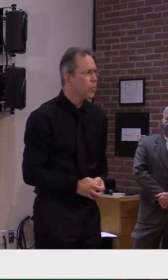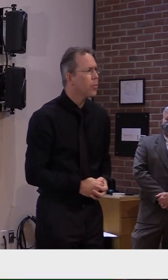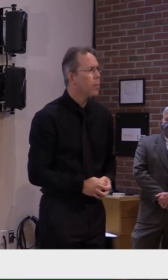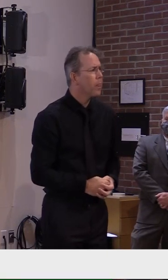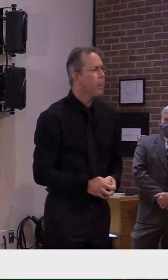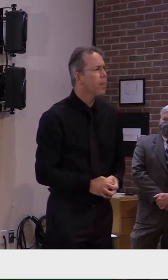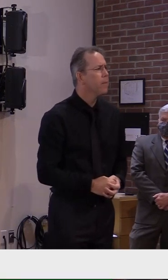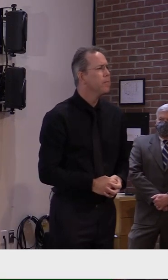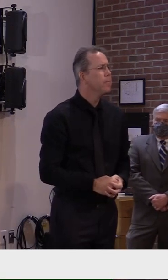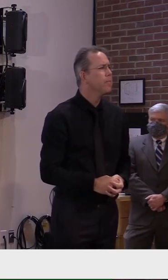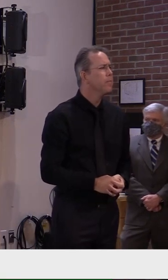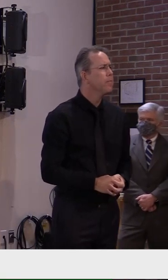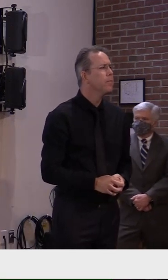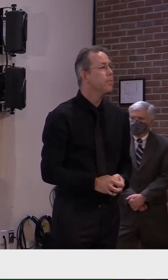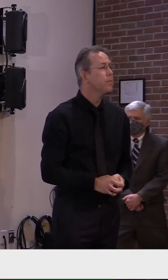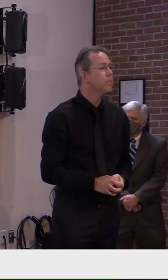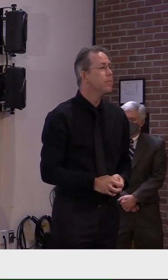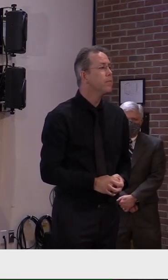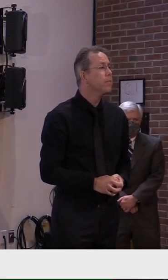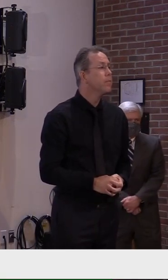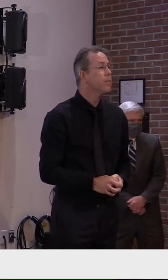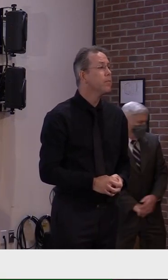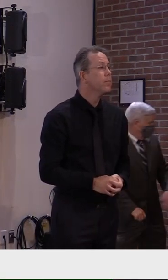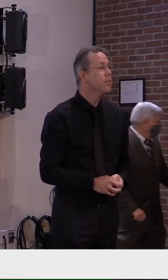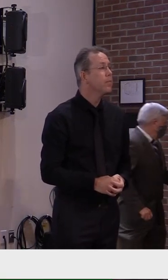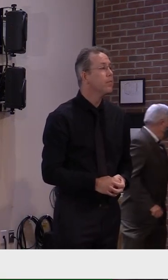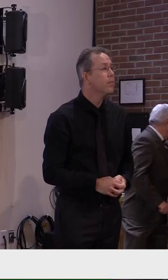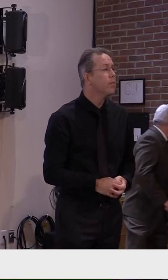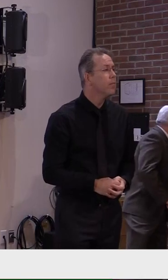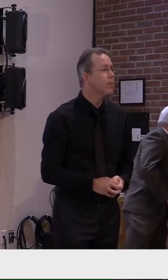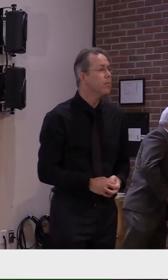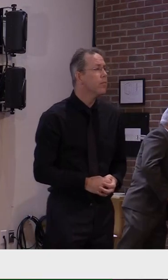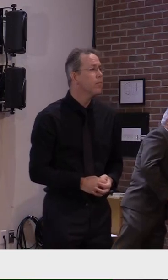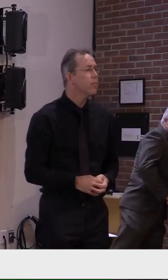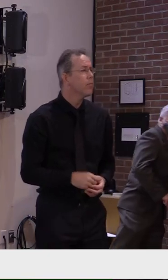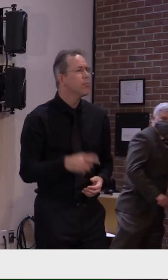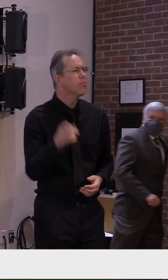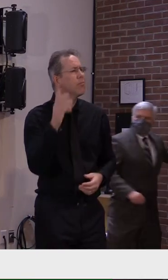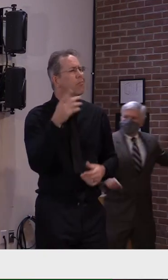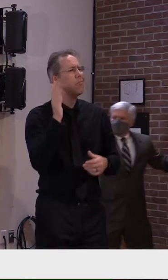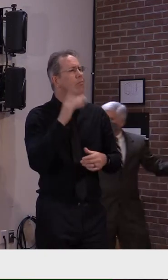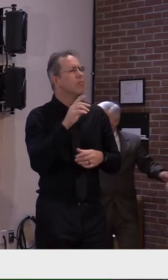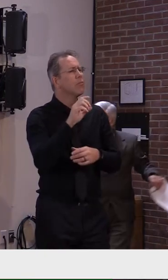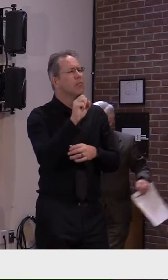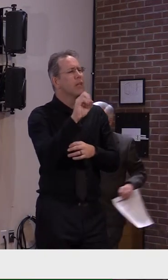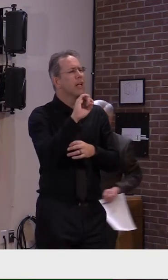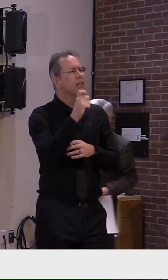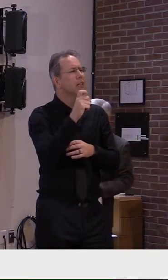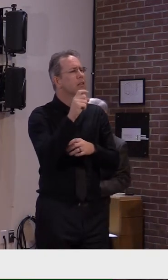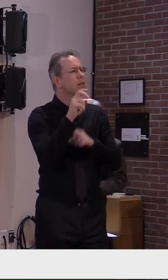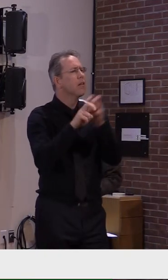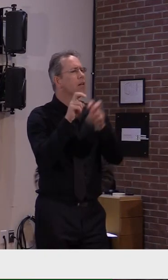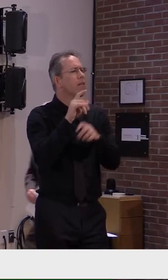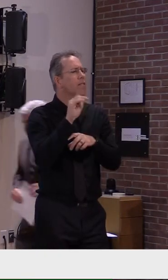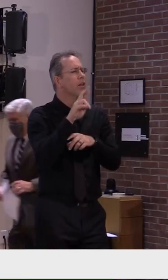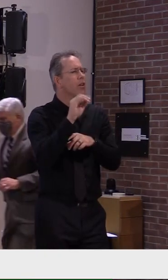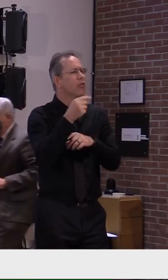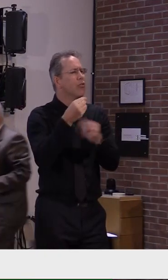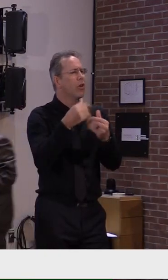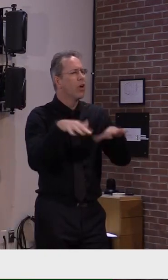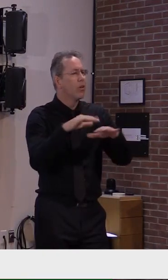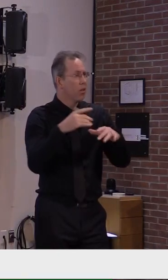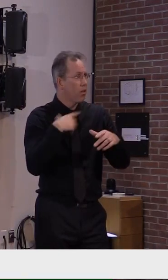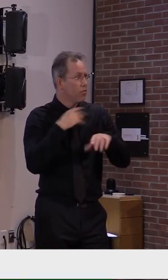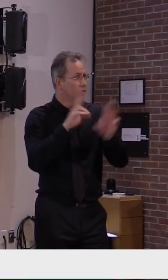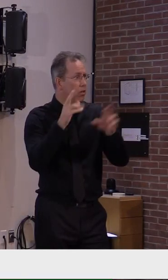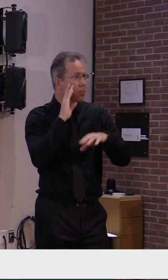was given the timetable last week. I pointed to about this time this week for them to be up and running. To give you a specific number, I'll have Secretary Smith.